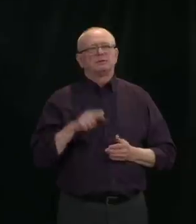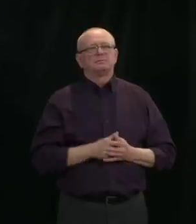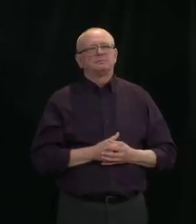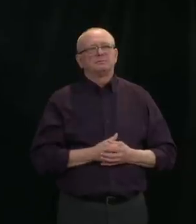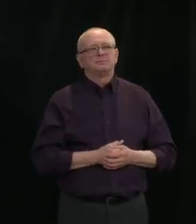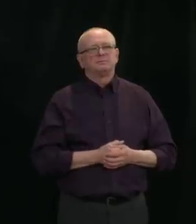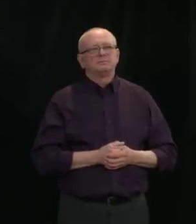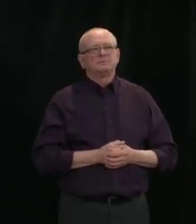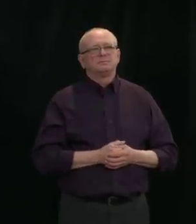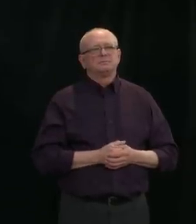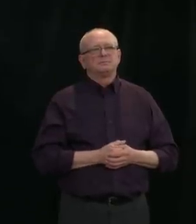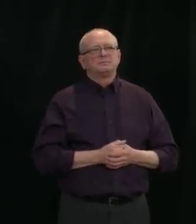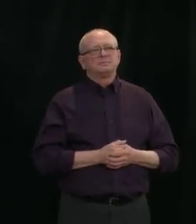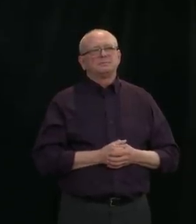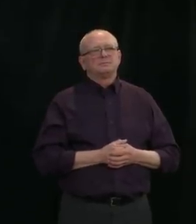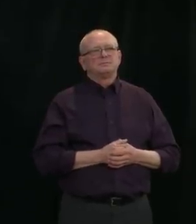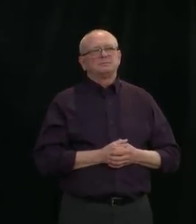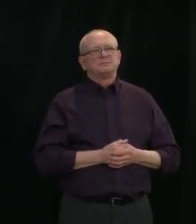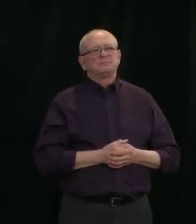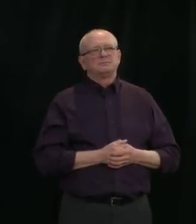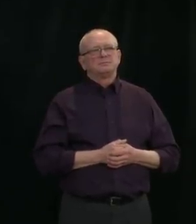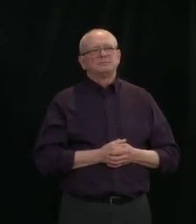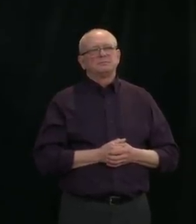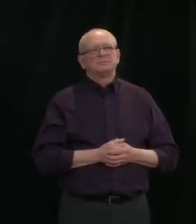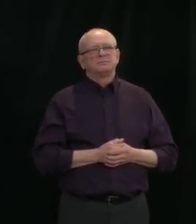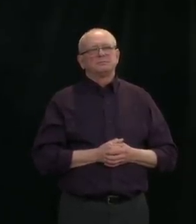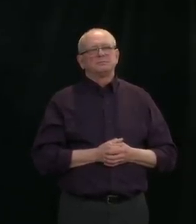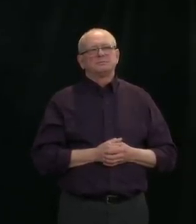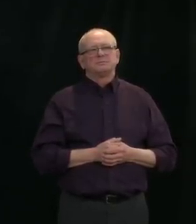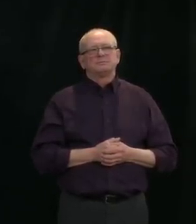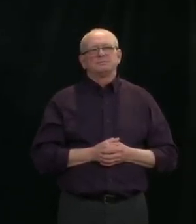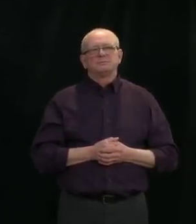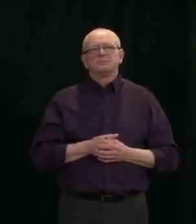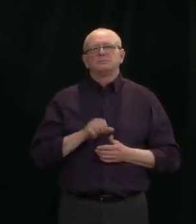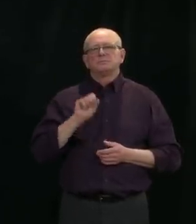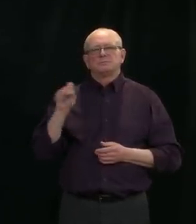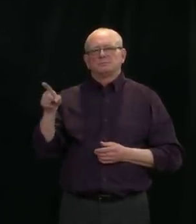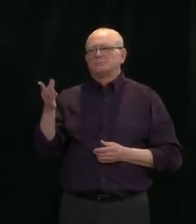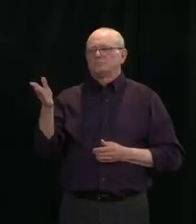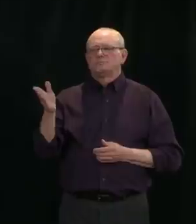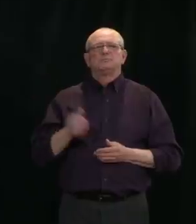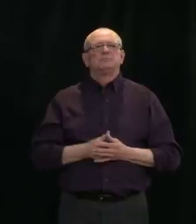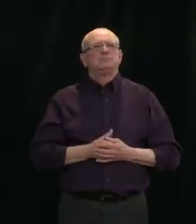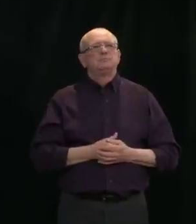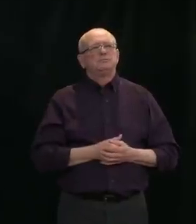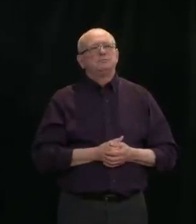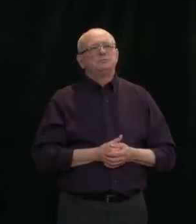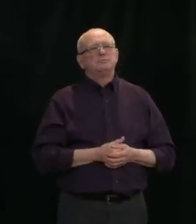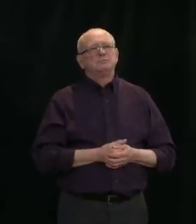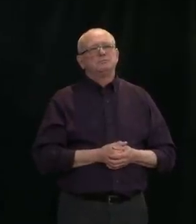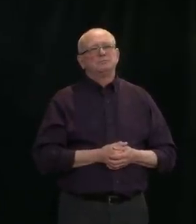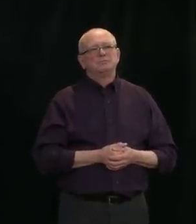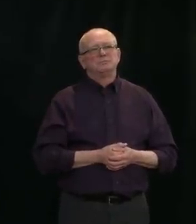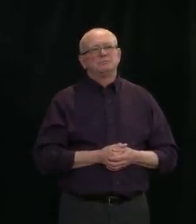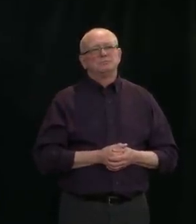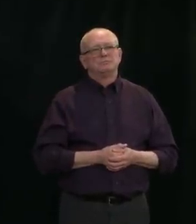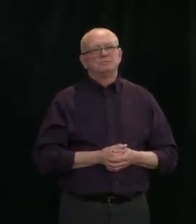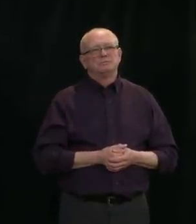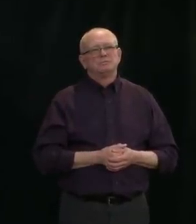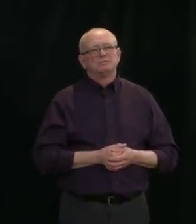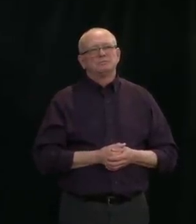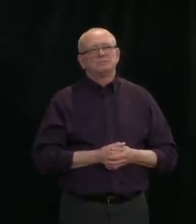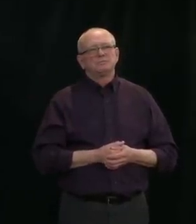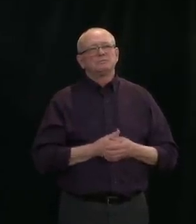Yeah, G'day. I'm going to throw this one to Dr. Hinshaw. You mentioned that you're announcing that nobody will be allowed to have an in-person hospital visit.